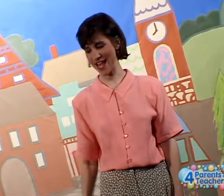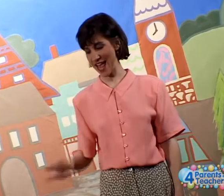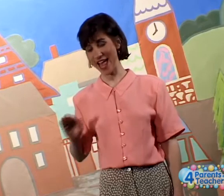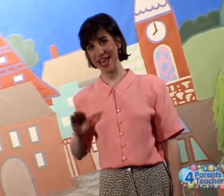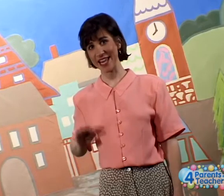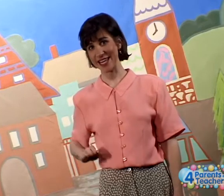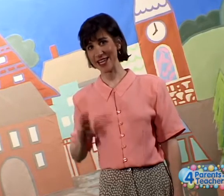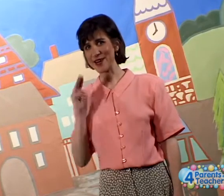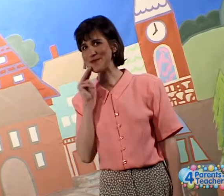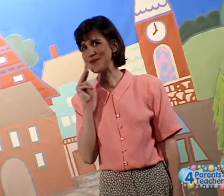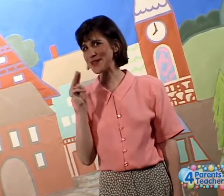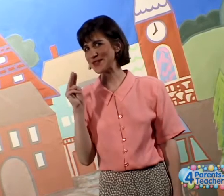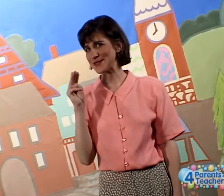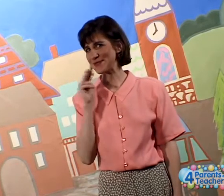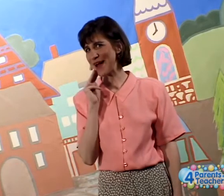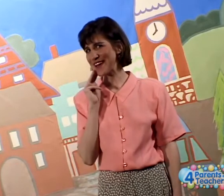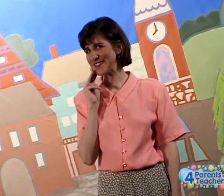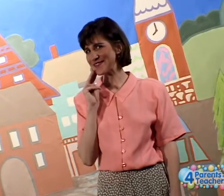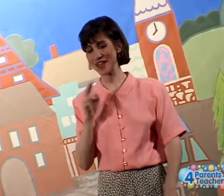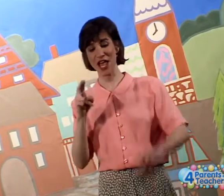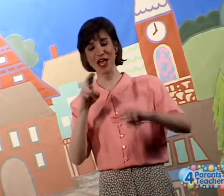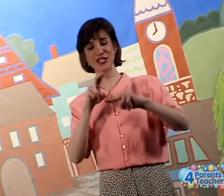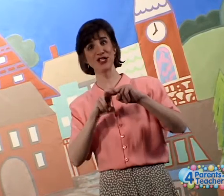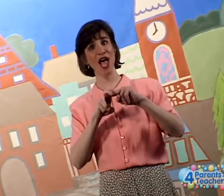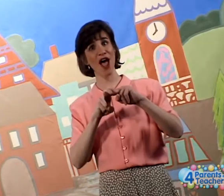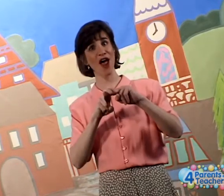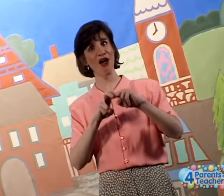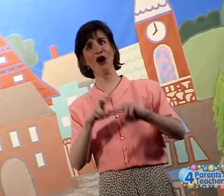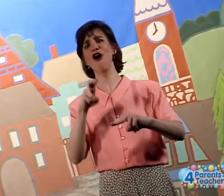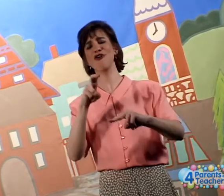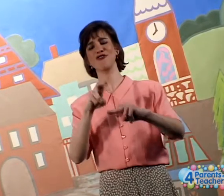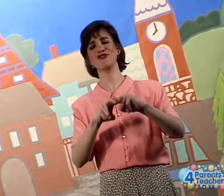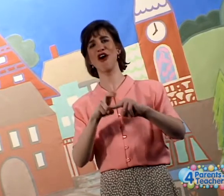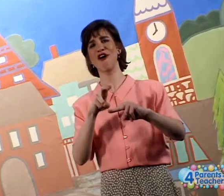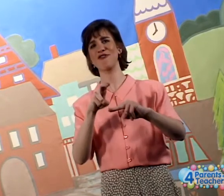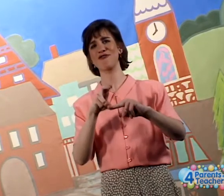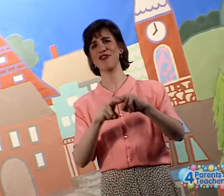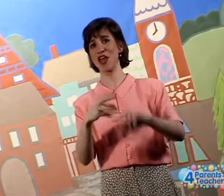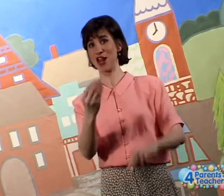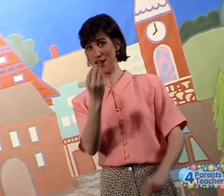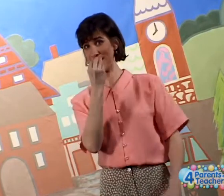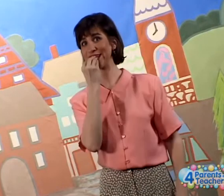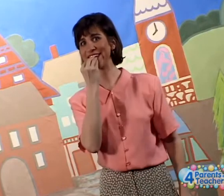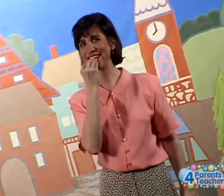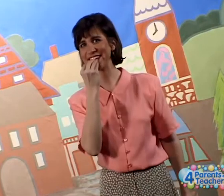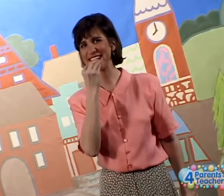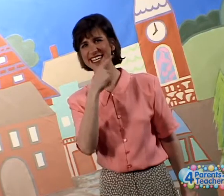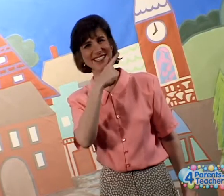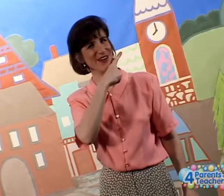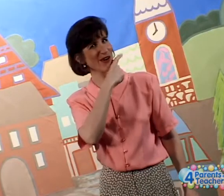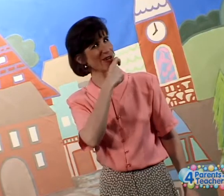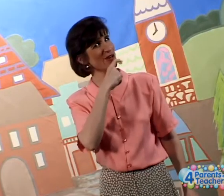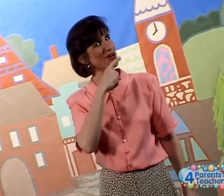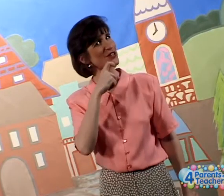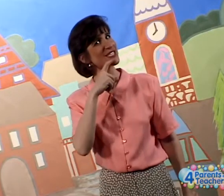Little Miss Muffet sat on her tuppet eating her curds